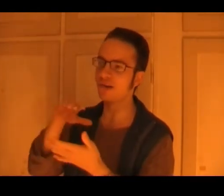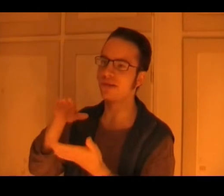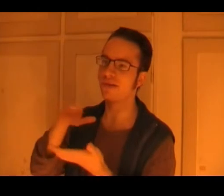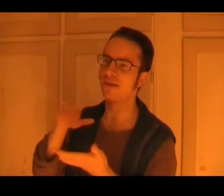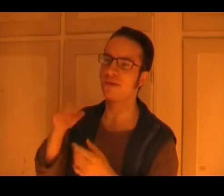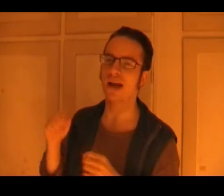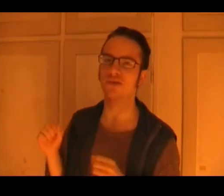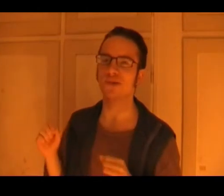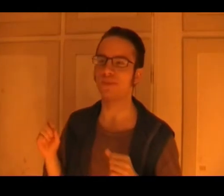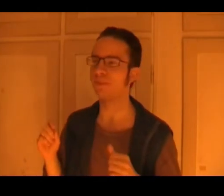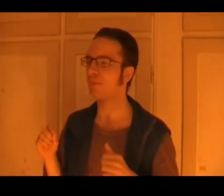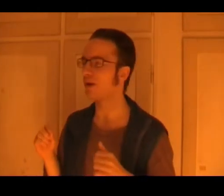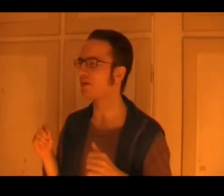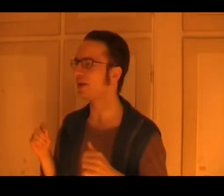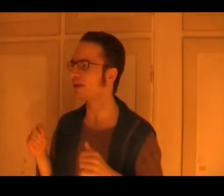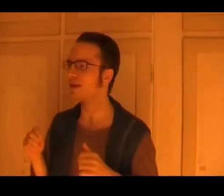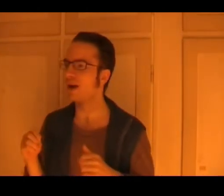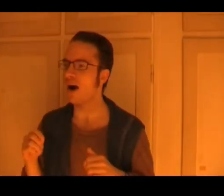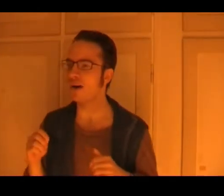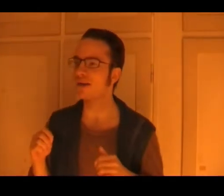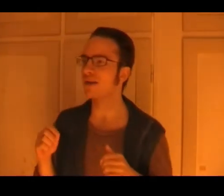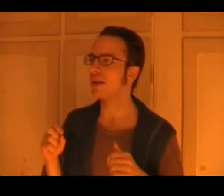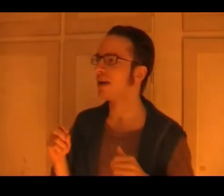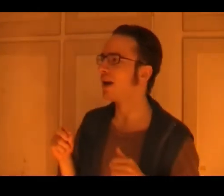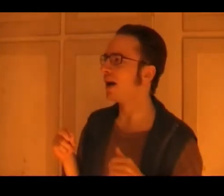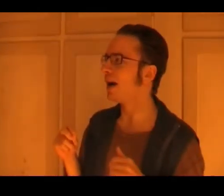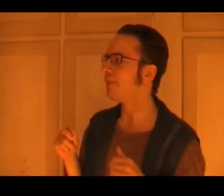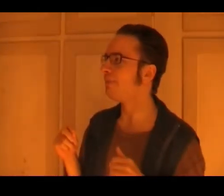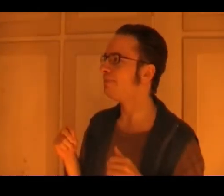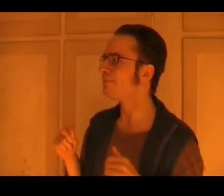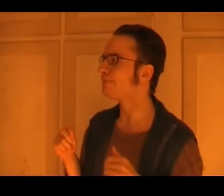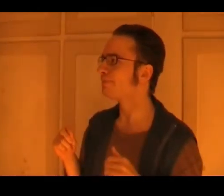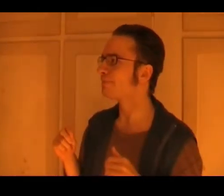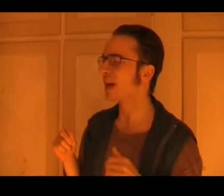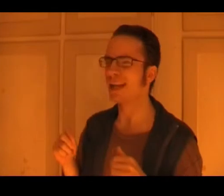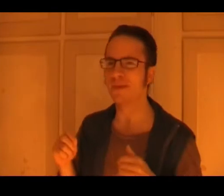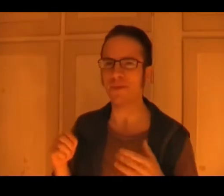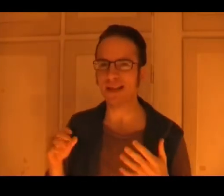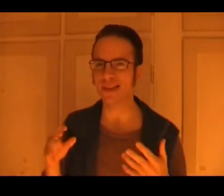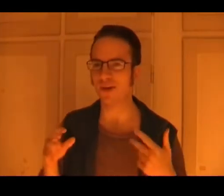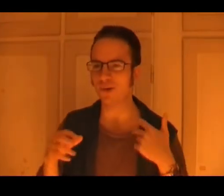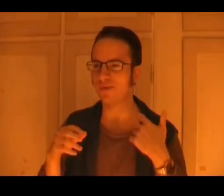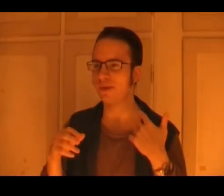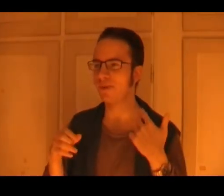the actual part of the arc, um, I get the feeling that all of the